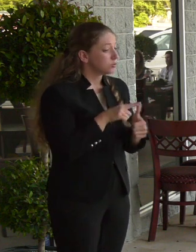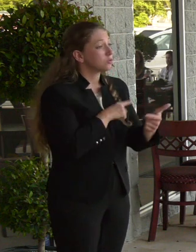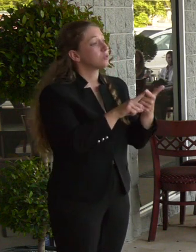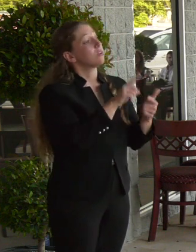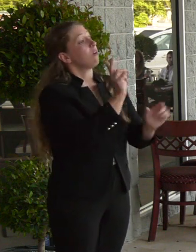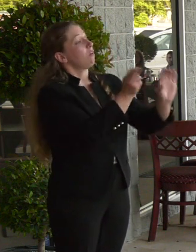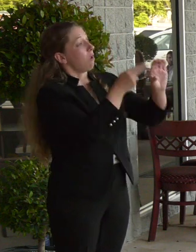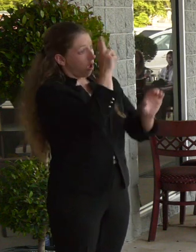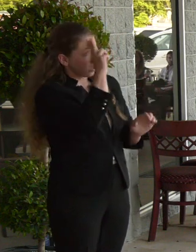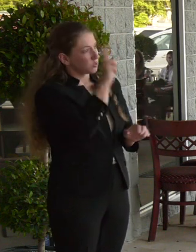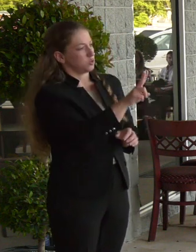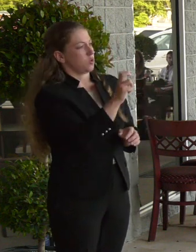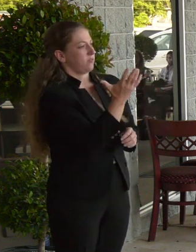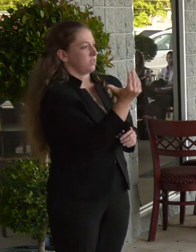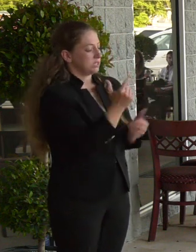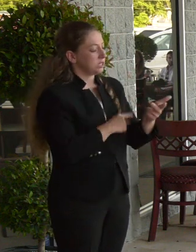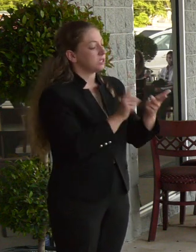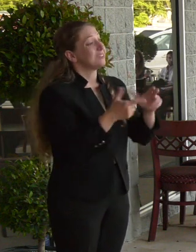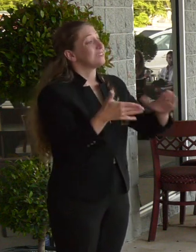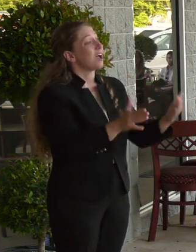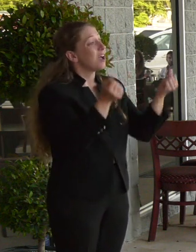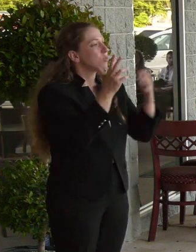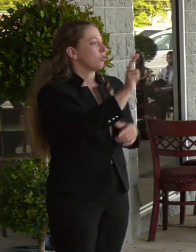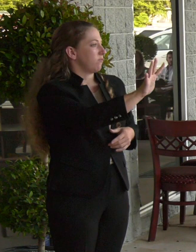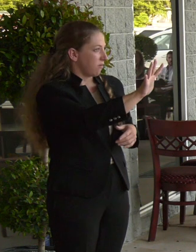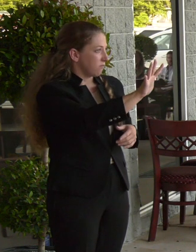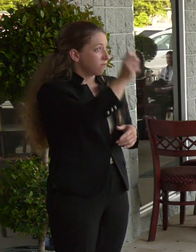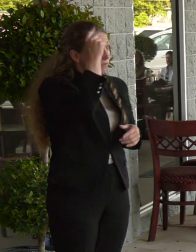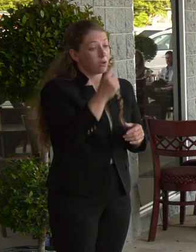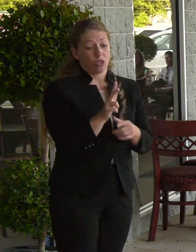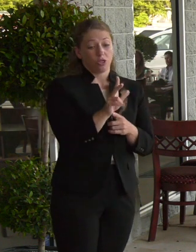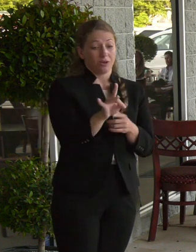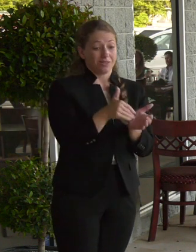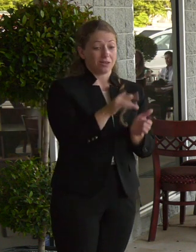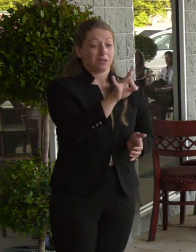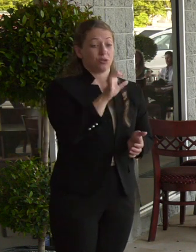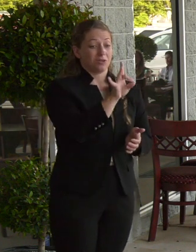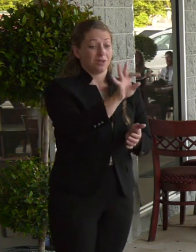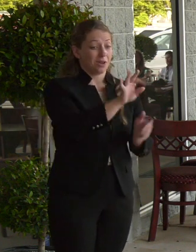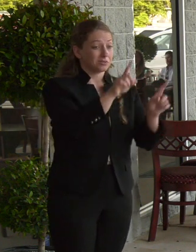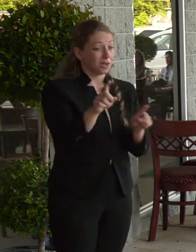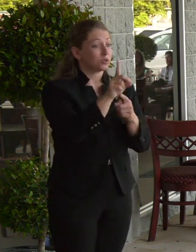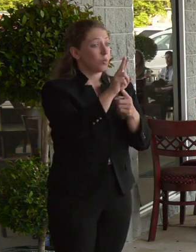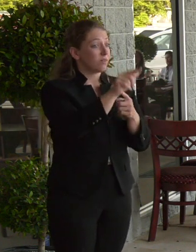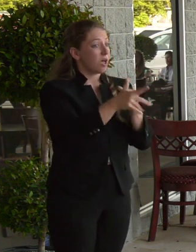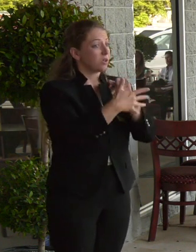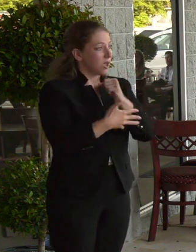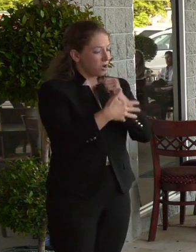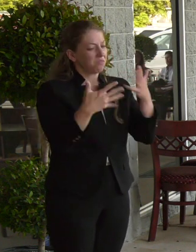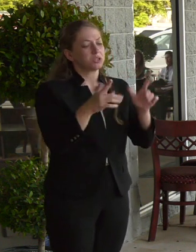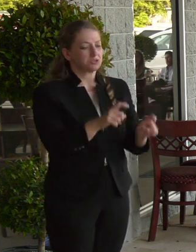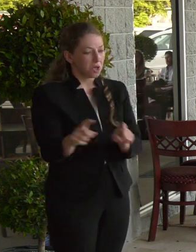hospitalizations and 35 deaths. We've conducted over 38,889 tests in Dubal County with a positive percentage